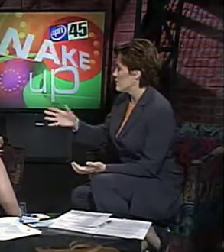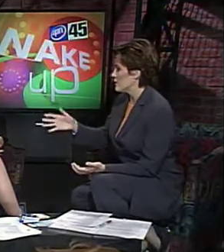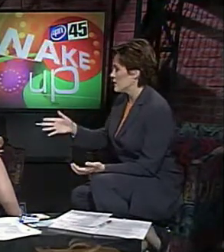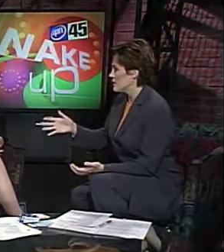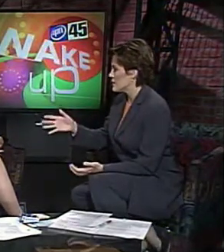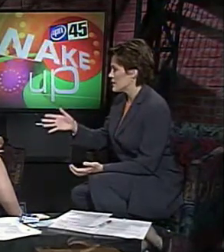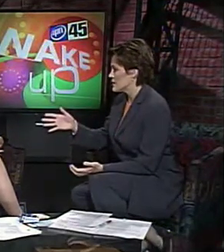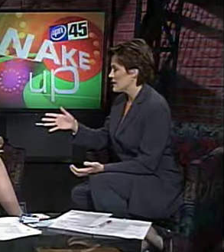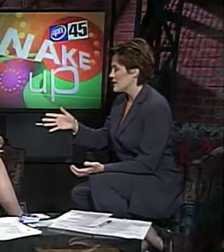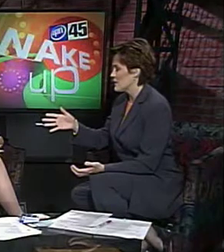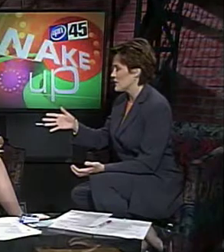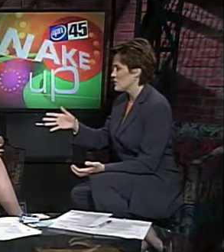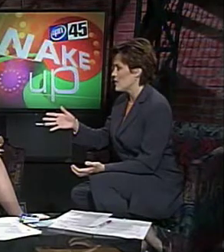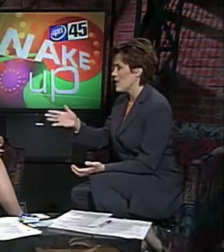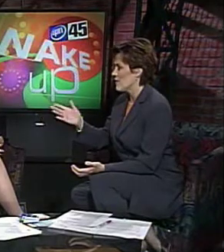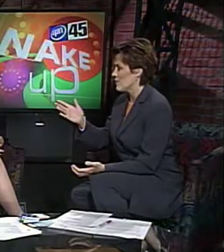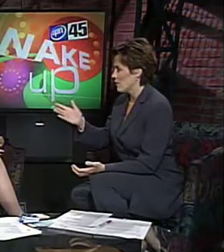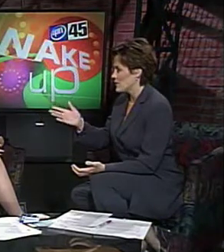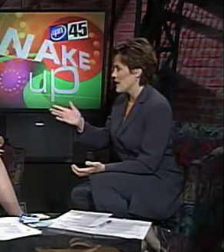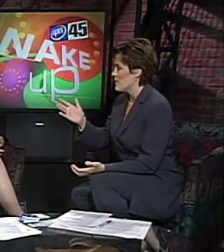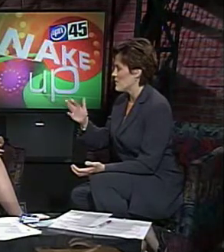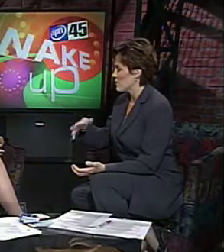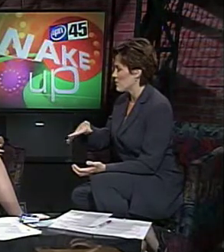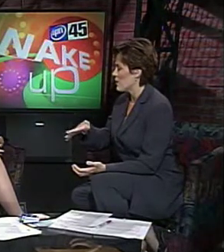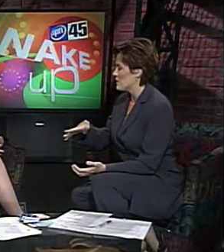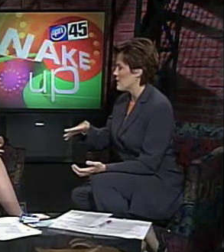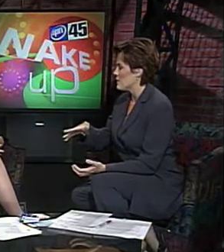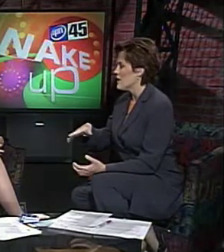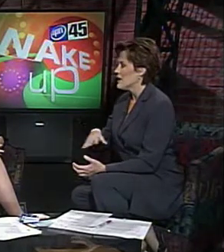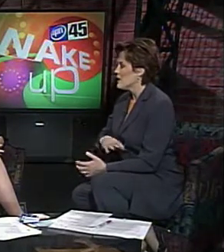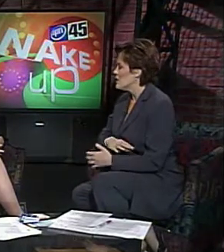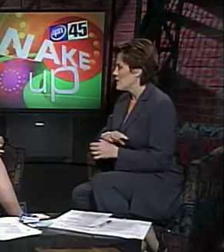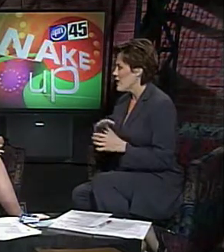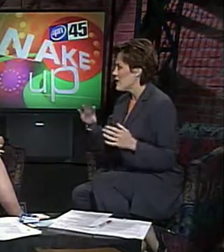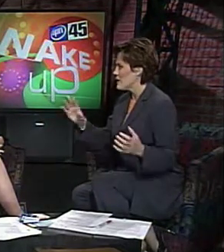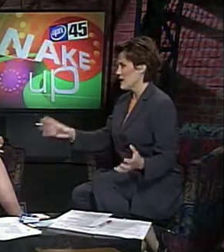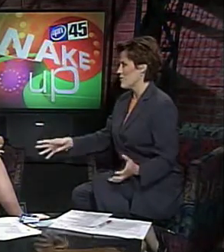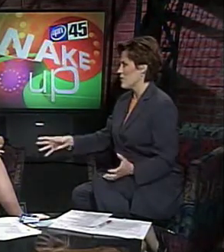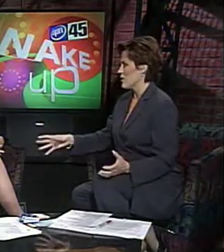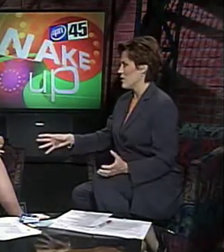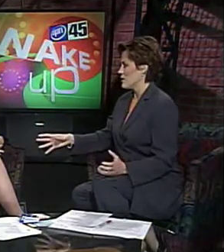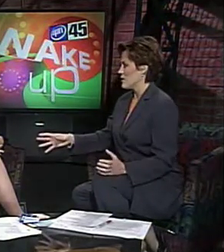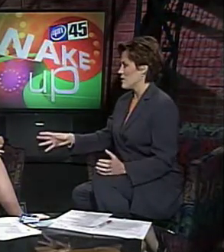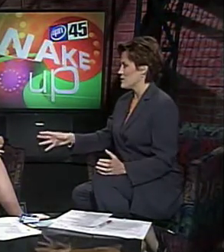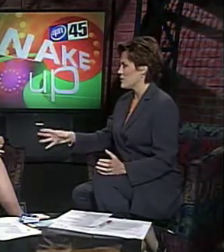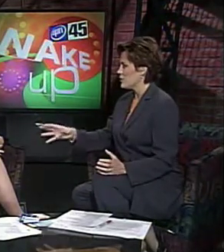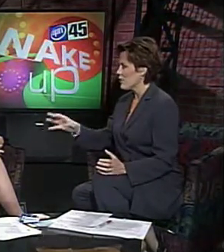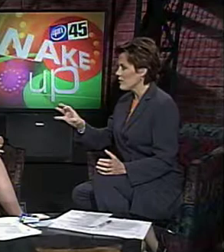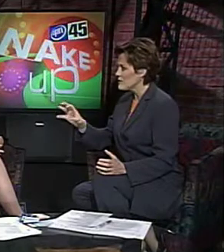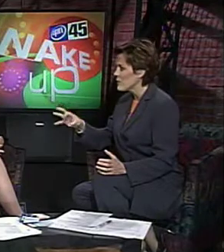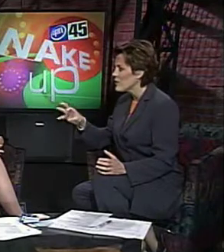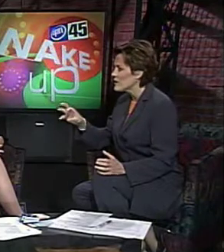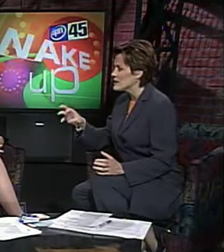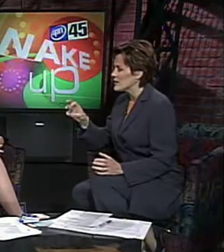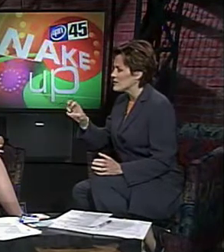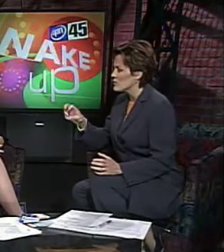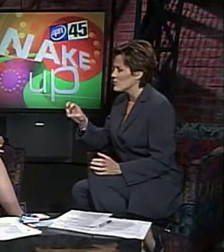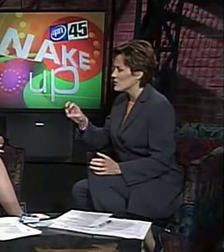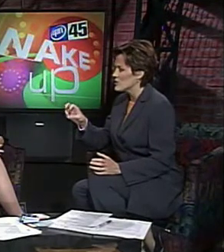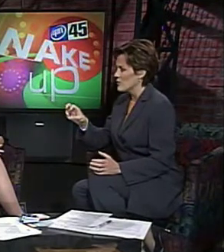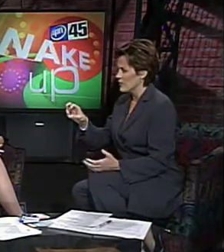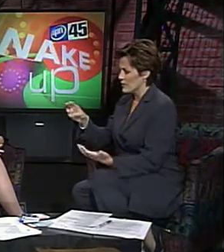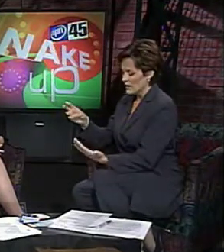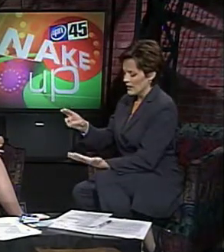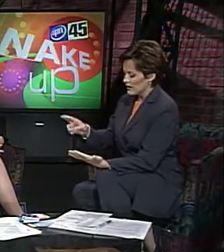With the 16 inspectors you have full-time and the three part-time, you can't be everywhere all the time. So what are some of the things that